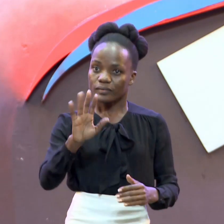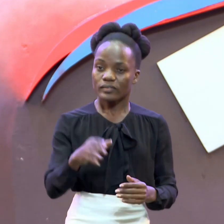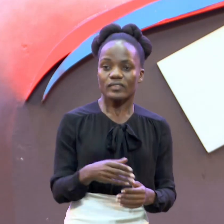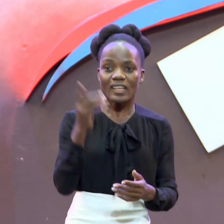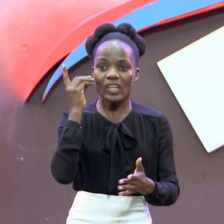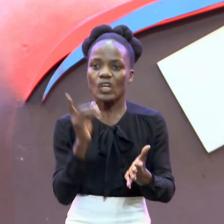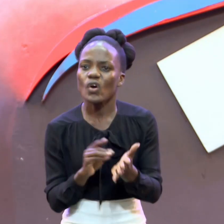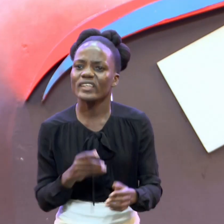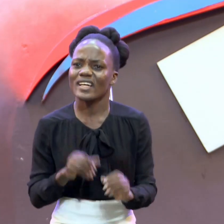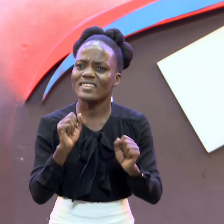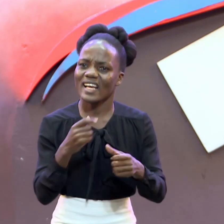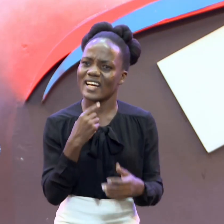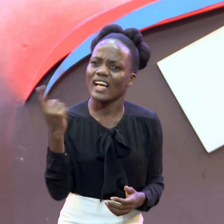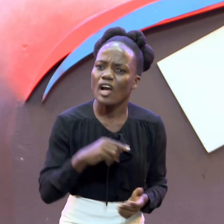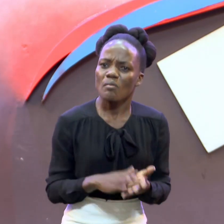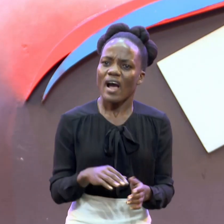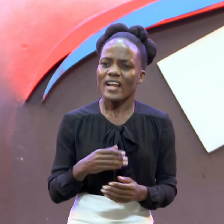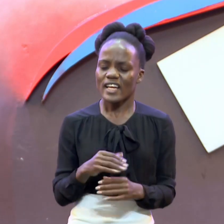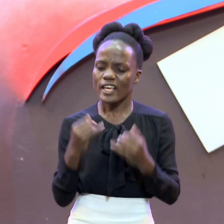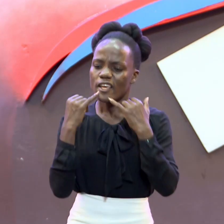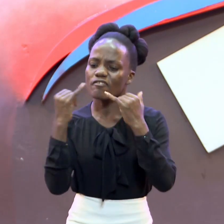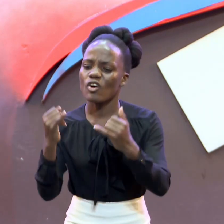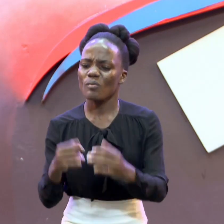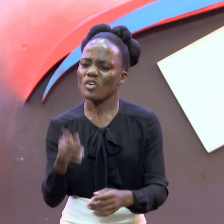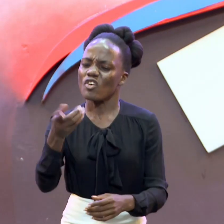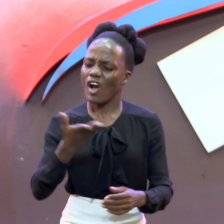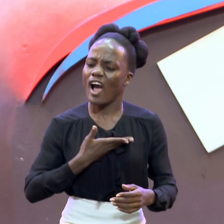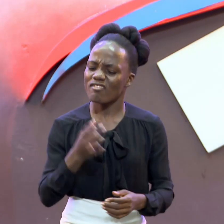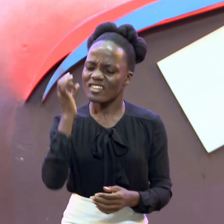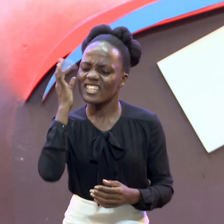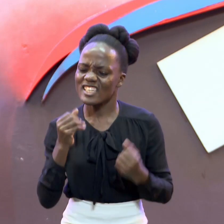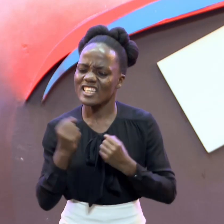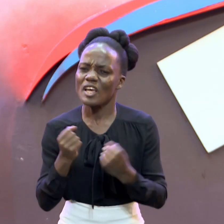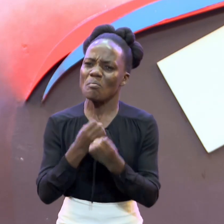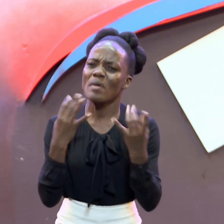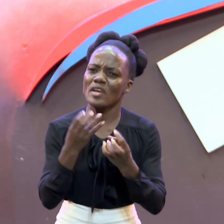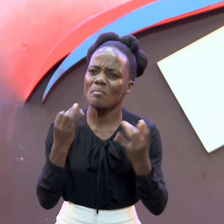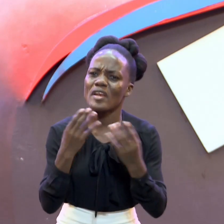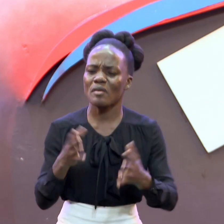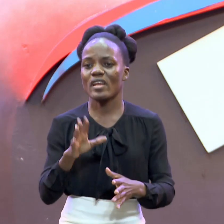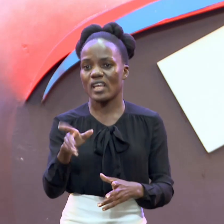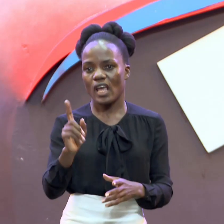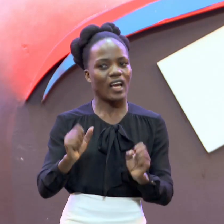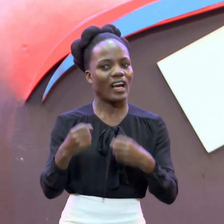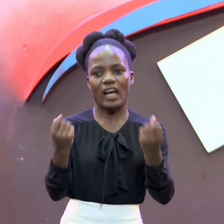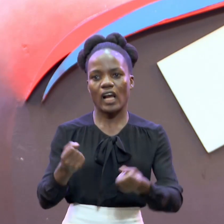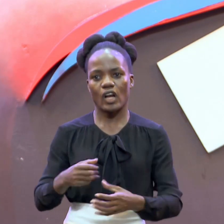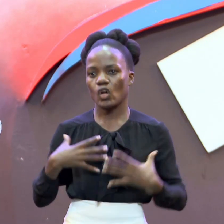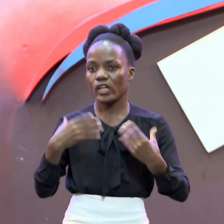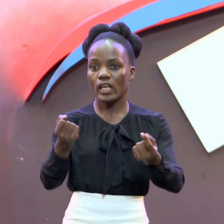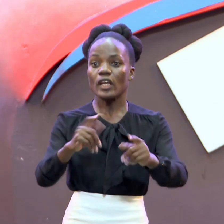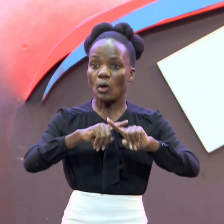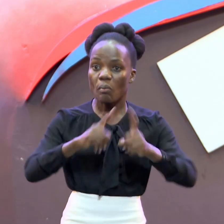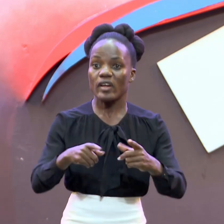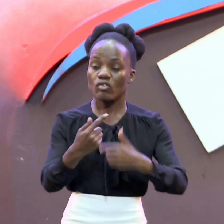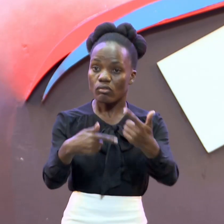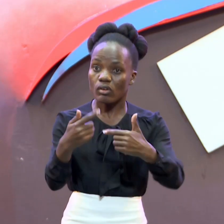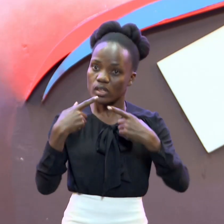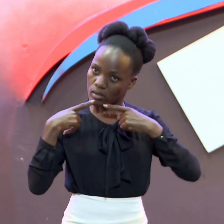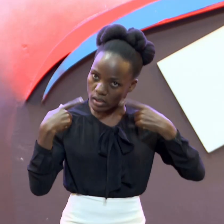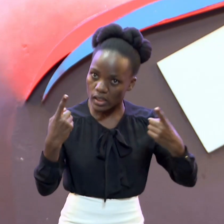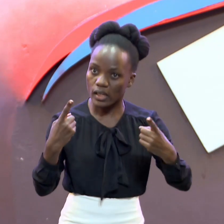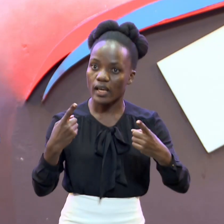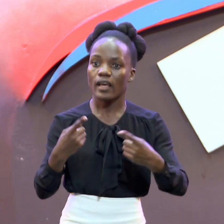Reports You Will Certainly Say Deep In Your Heart Deep In Your Spirit God Is My Healer God Is My Savior